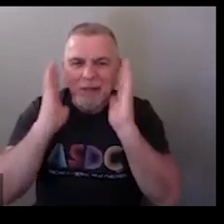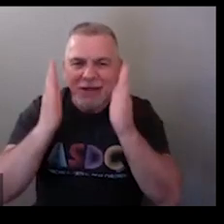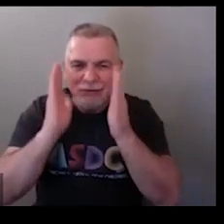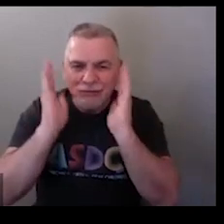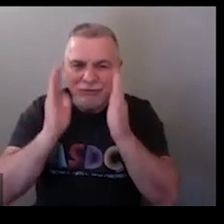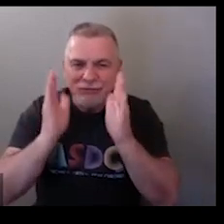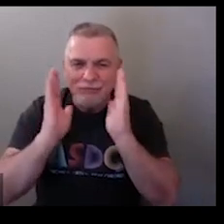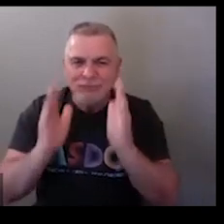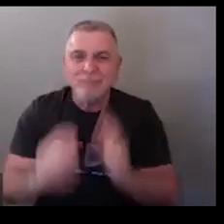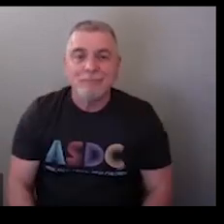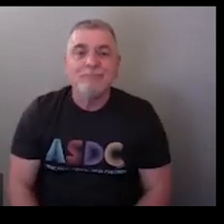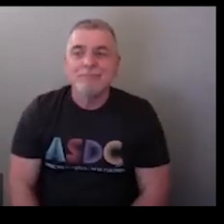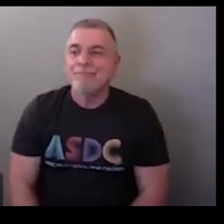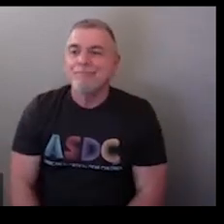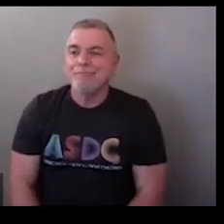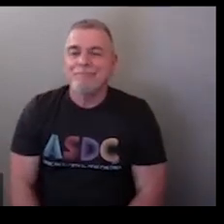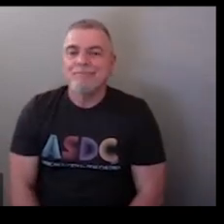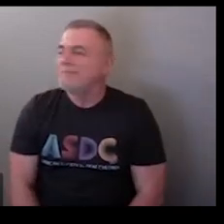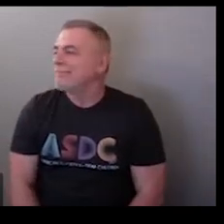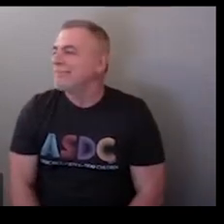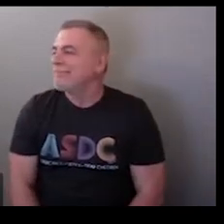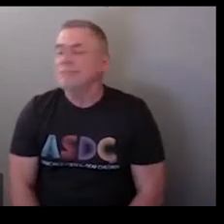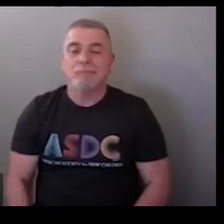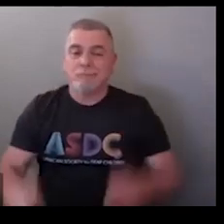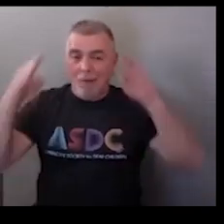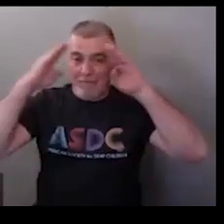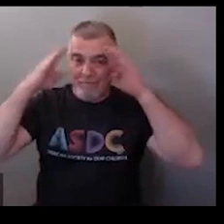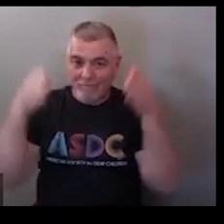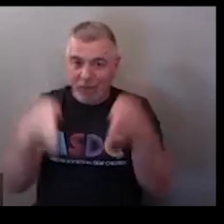so pay attention and then focus